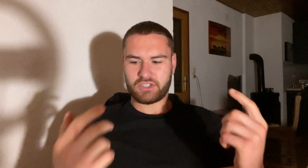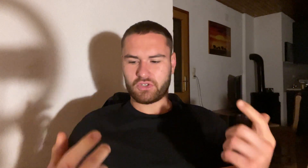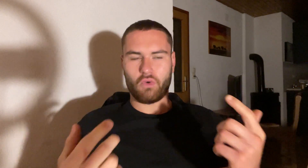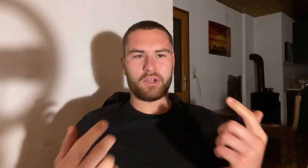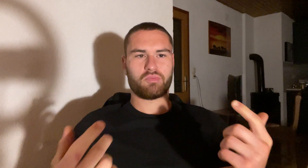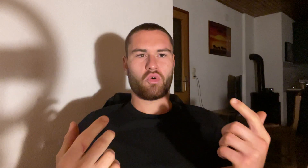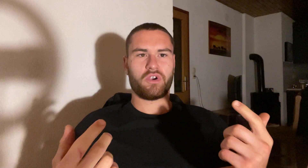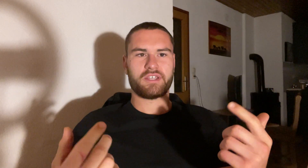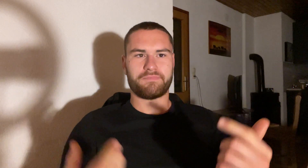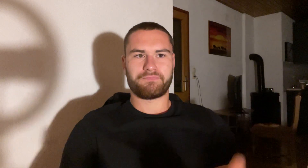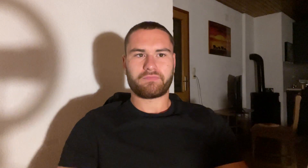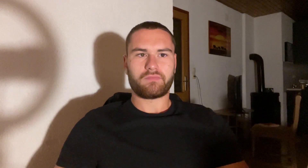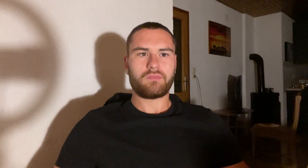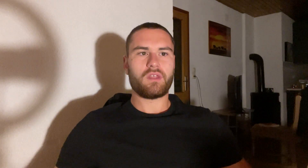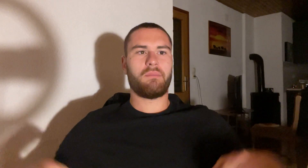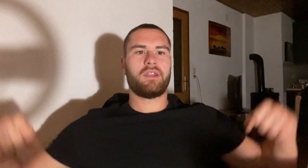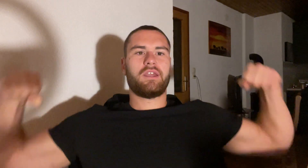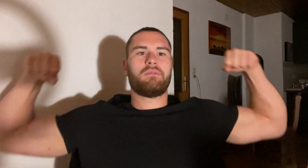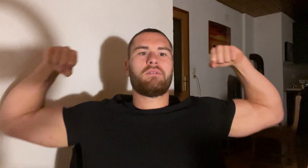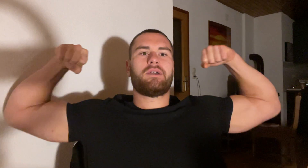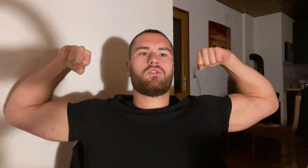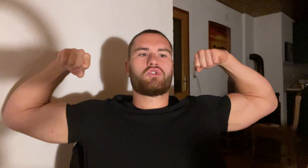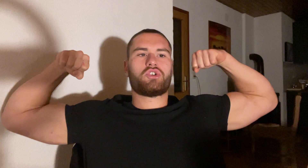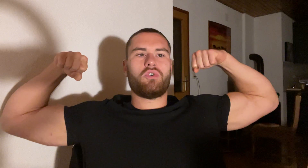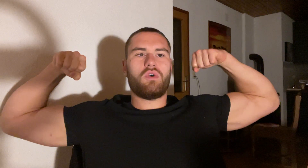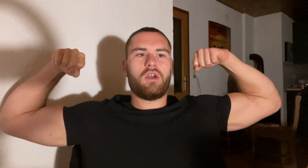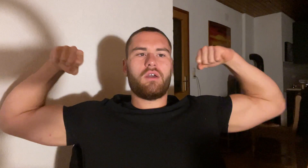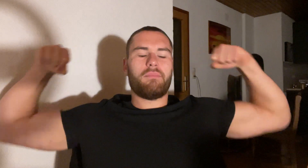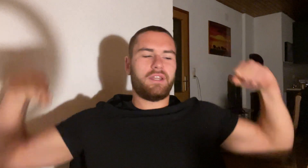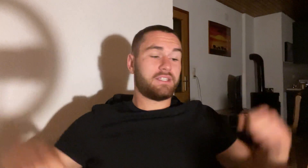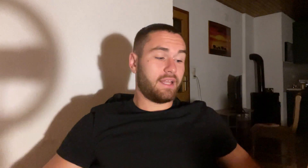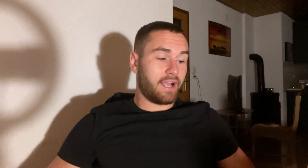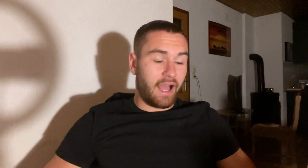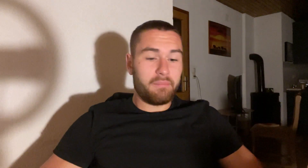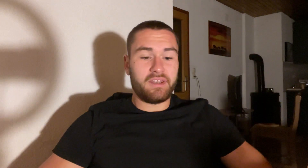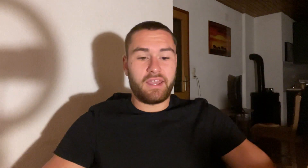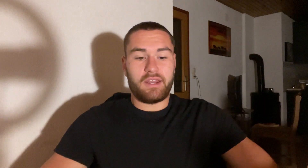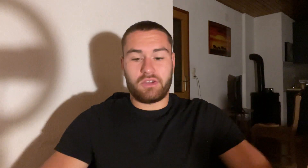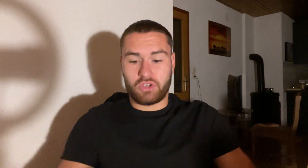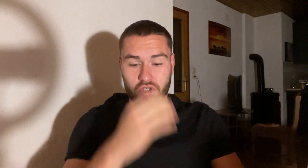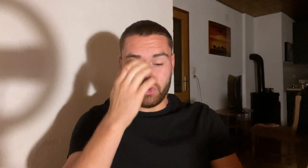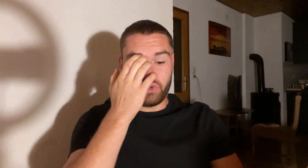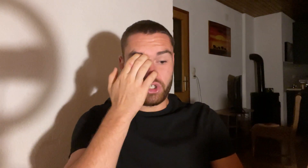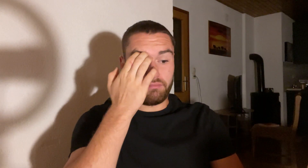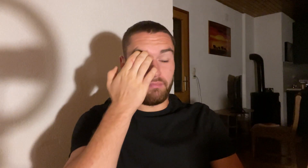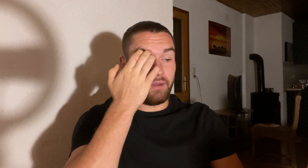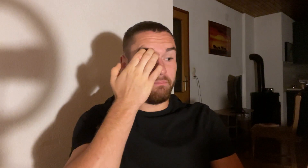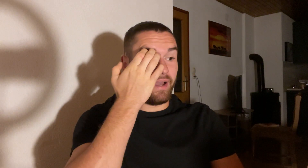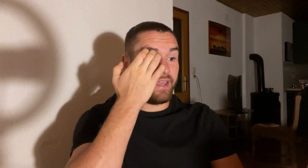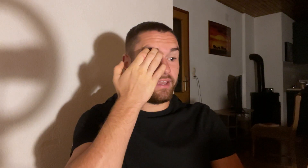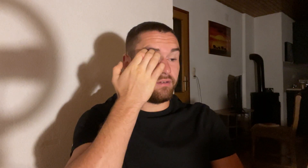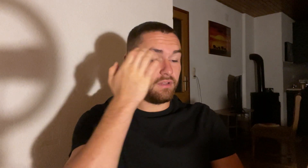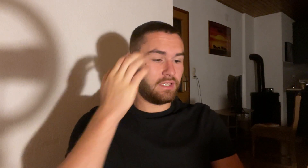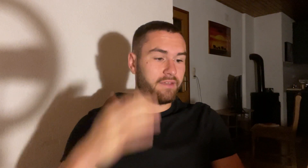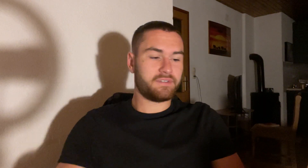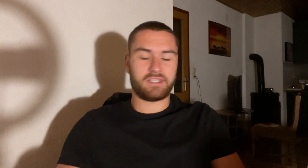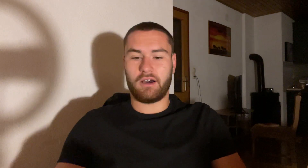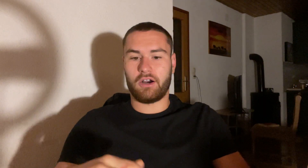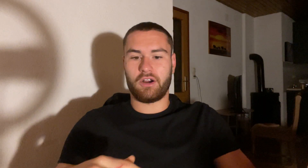so much progress. I mean, it may not show, but it's like, I've been getting huge, my lifts are